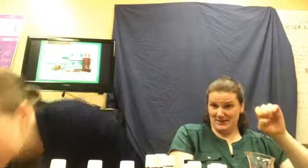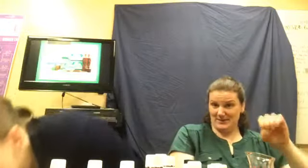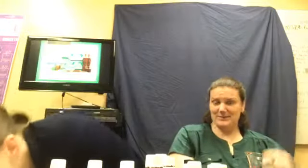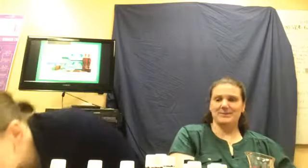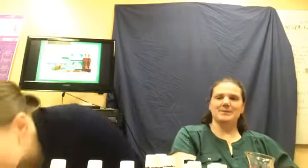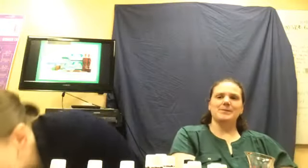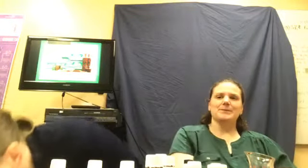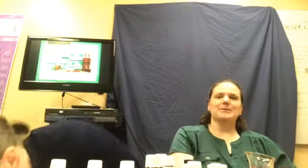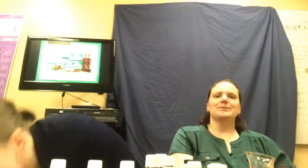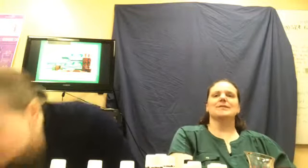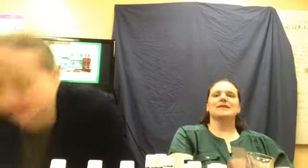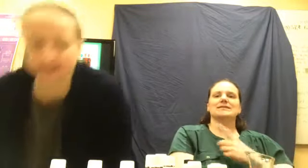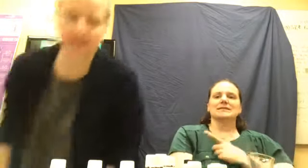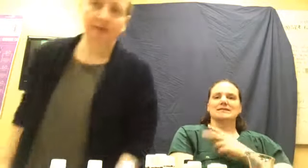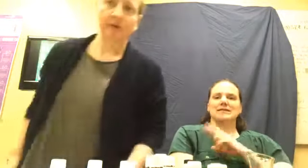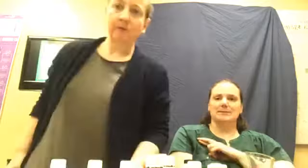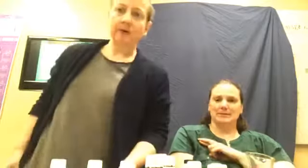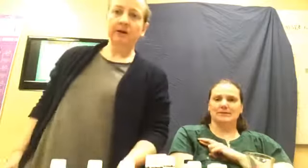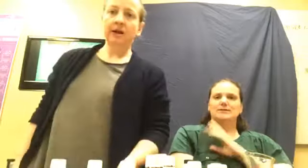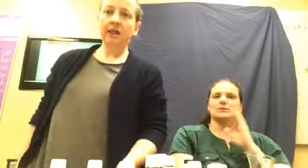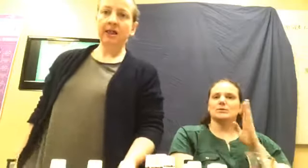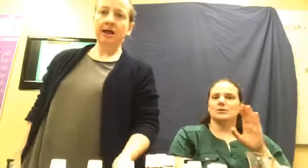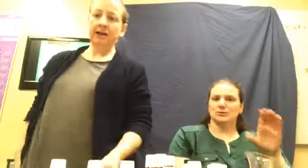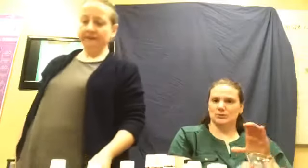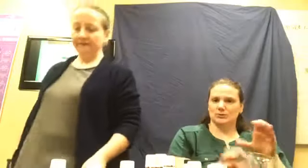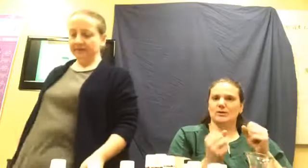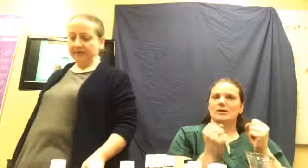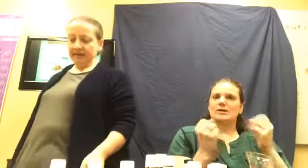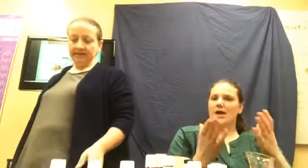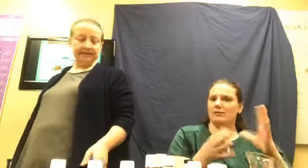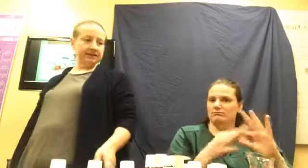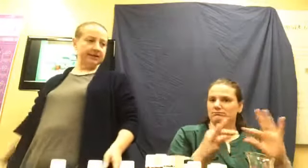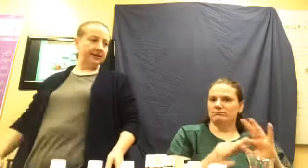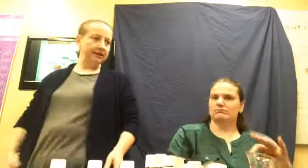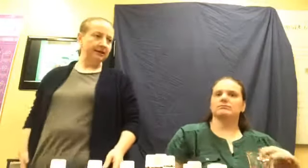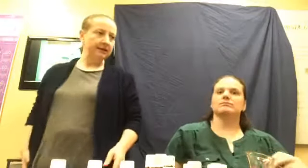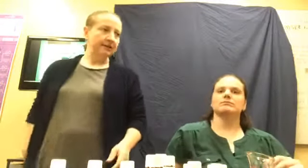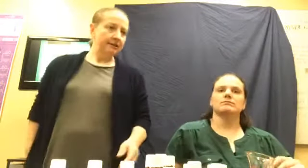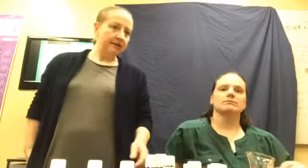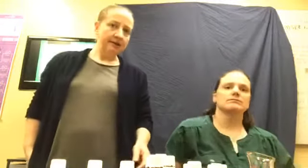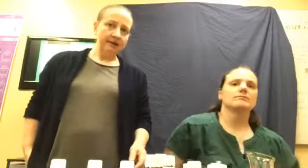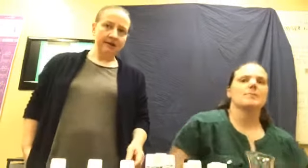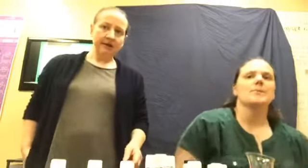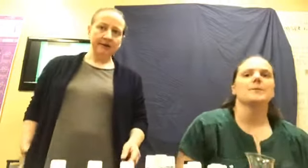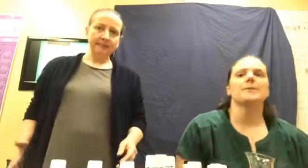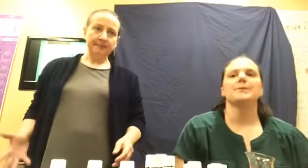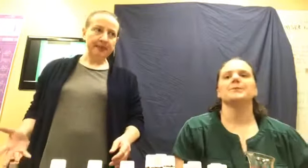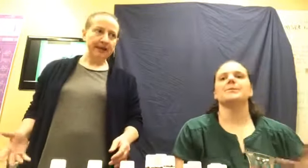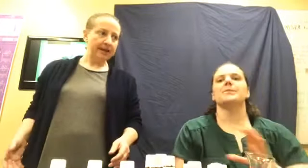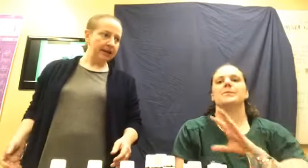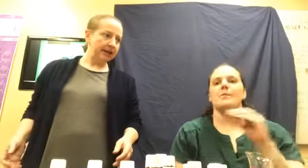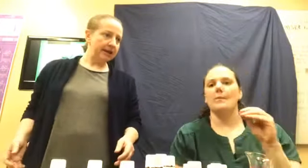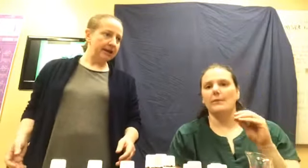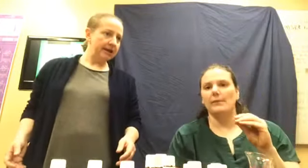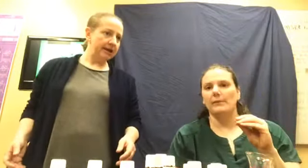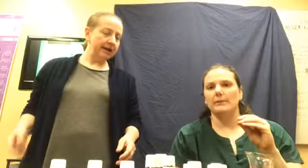and Debbie is going to do a lot of this. Um, and, uh,